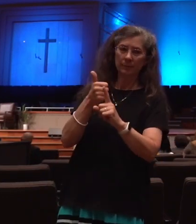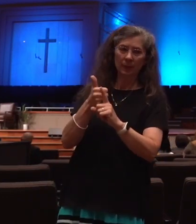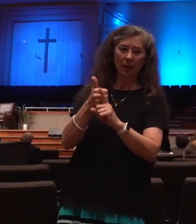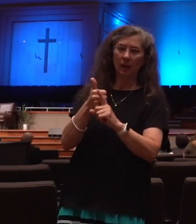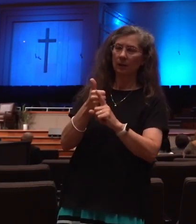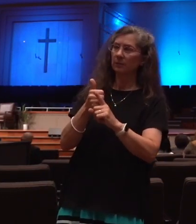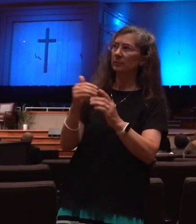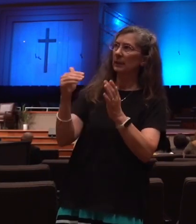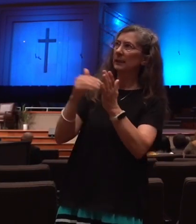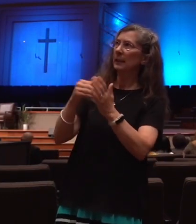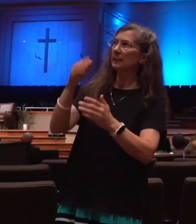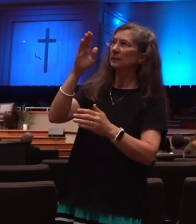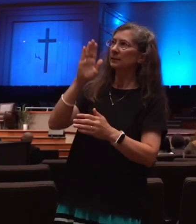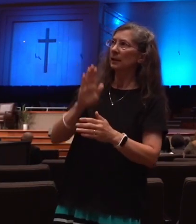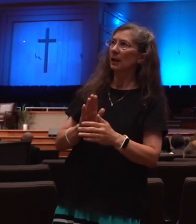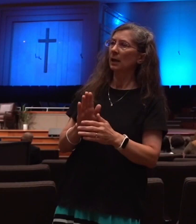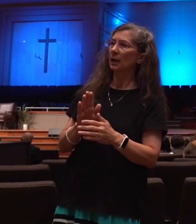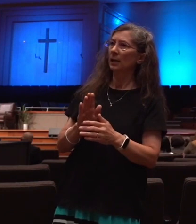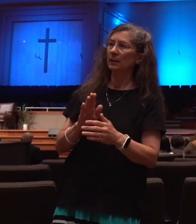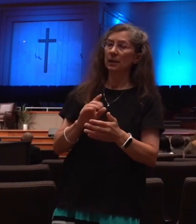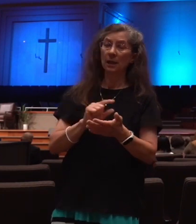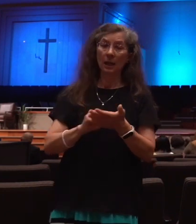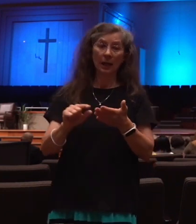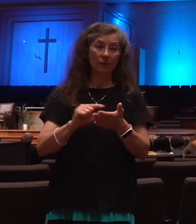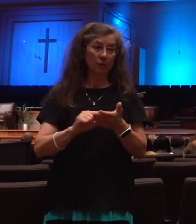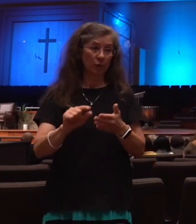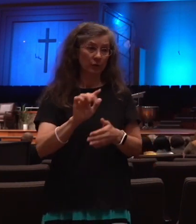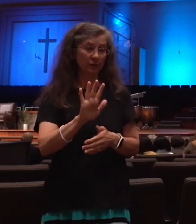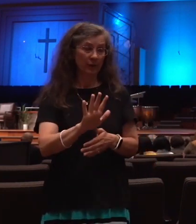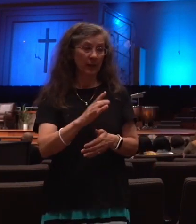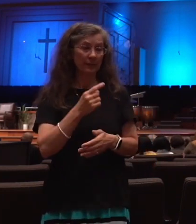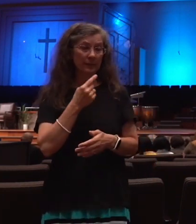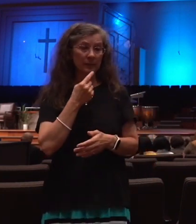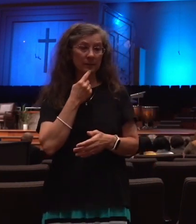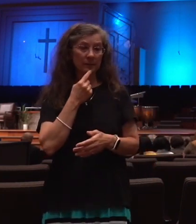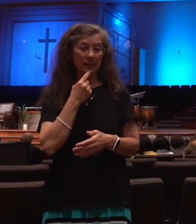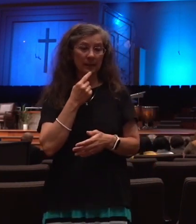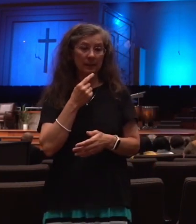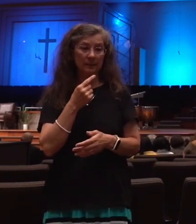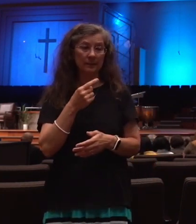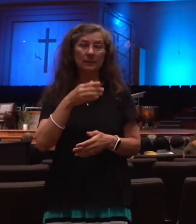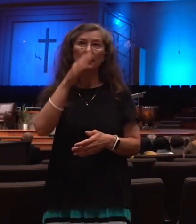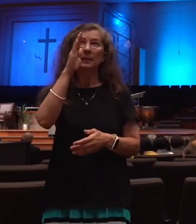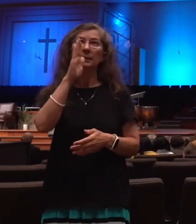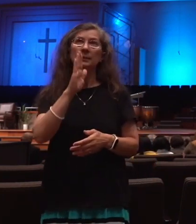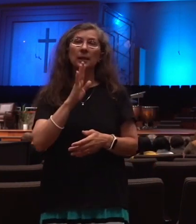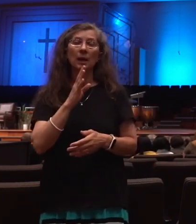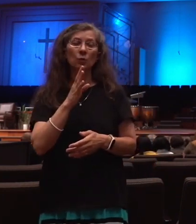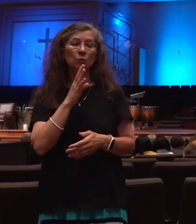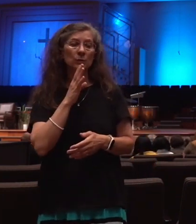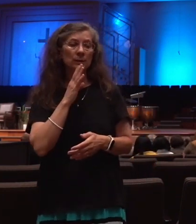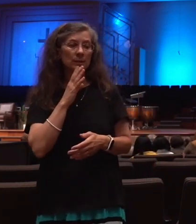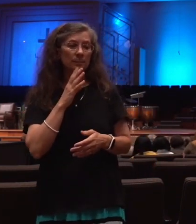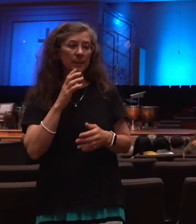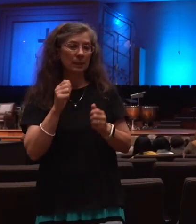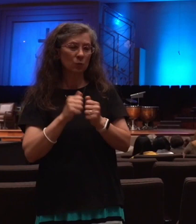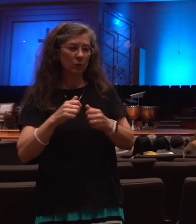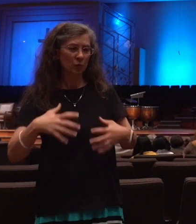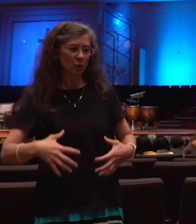God. And in verse 5, it says, Then he shall speak unto them in his wrath and vex them in